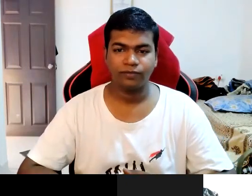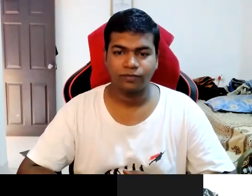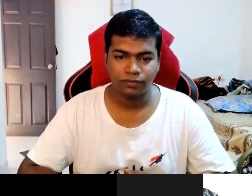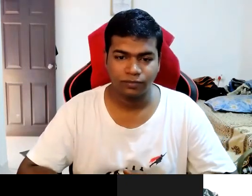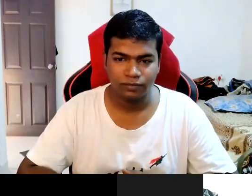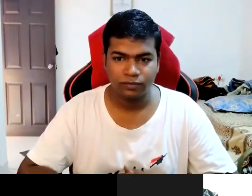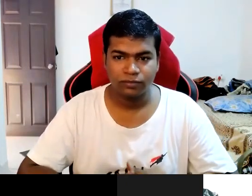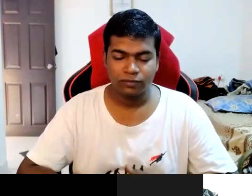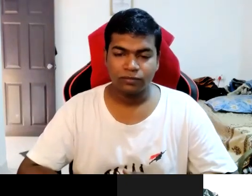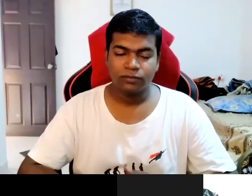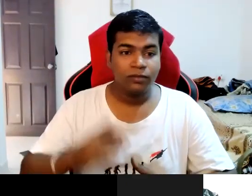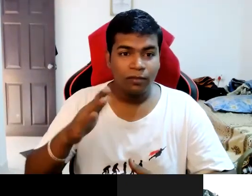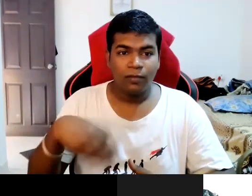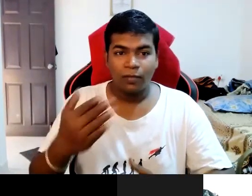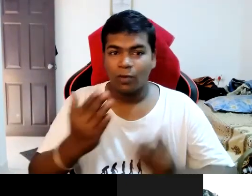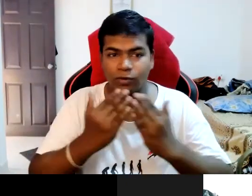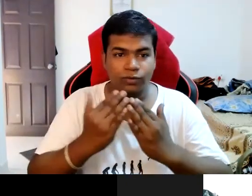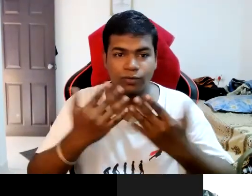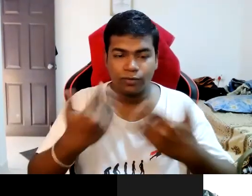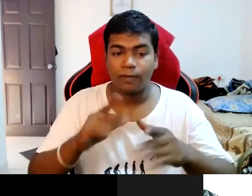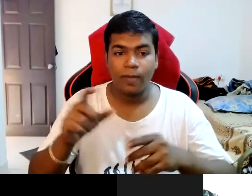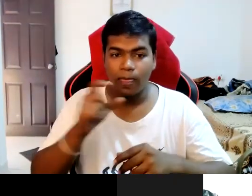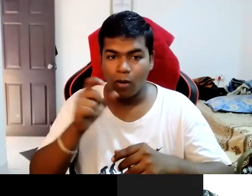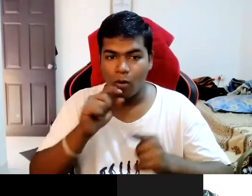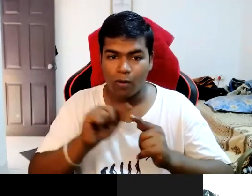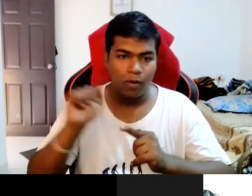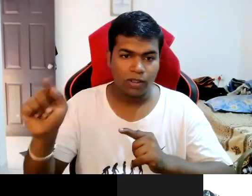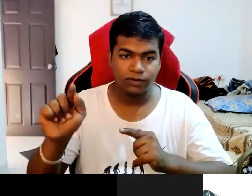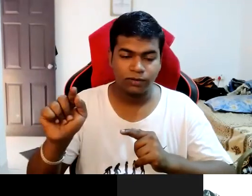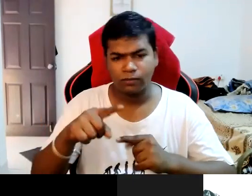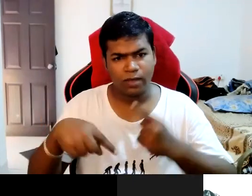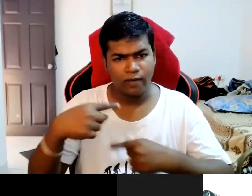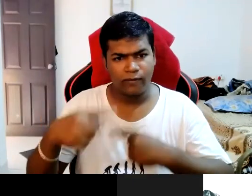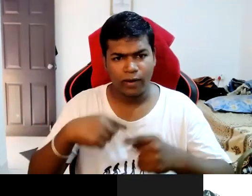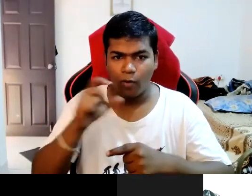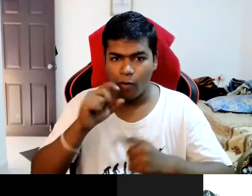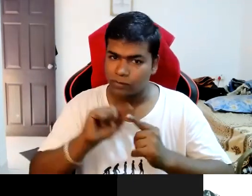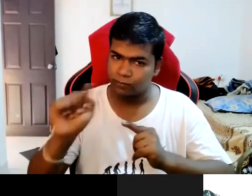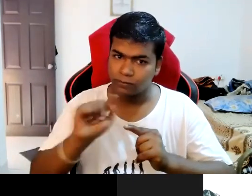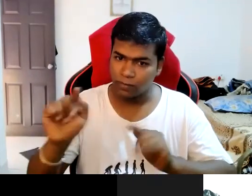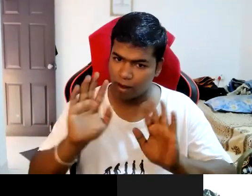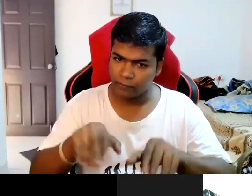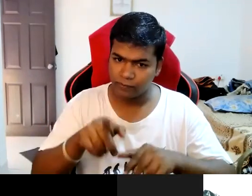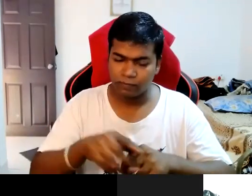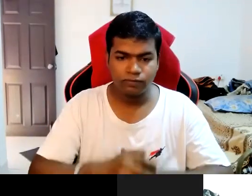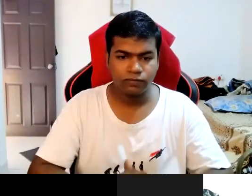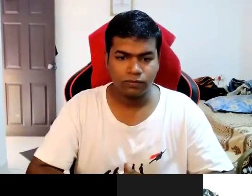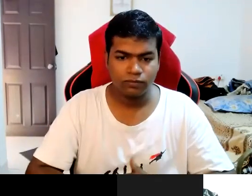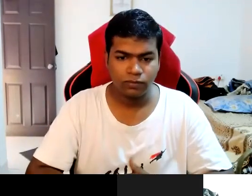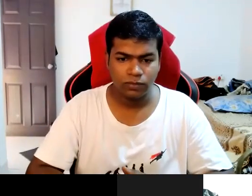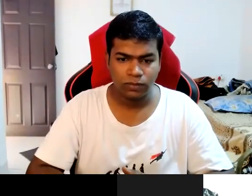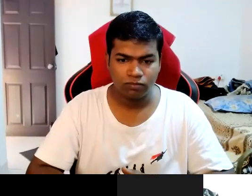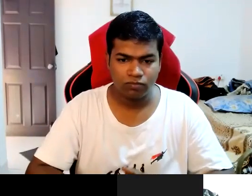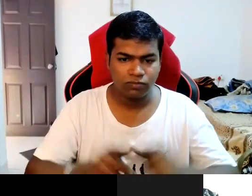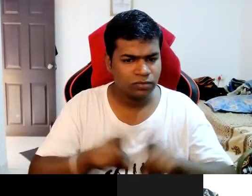and then after school how about college did you attend regular colleges in the university? No there also